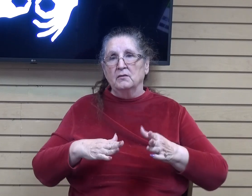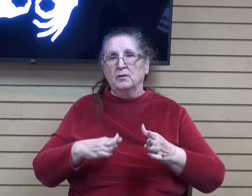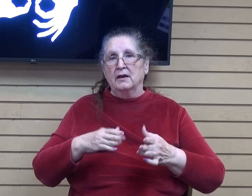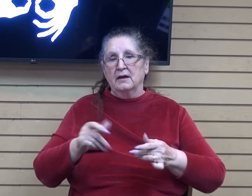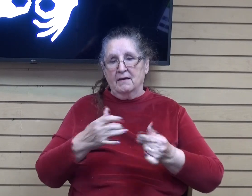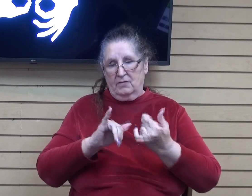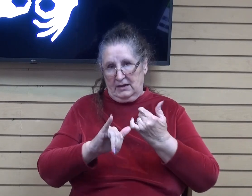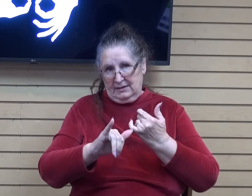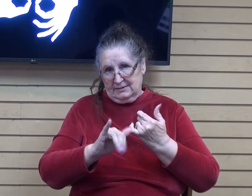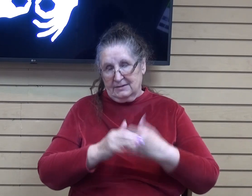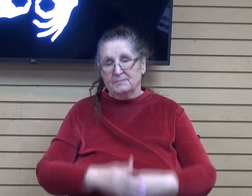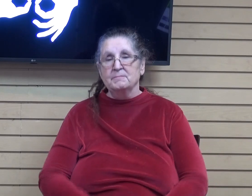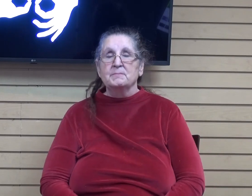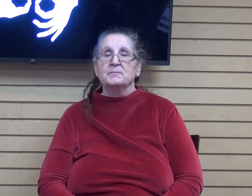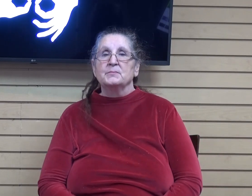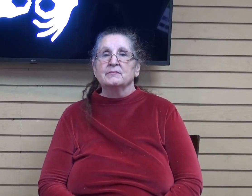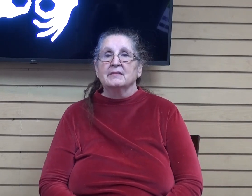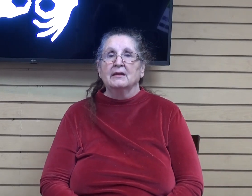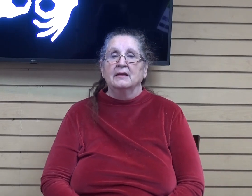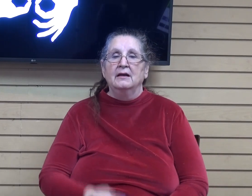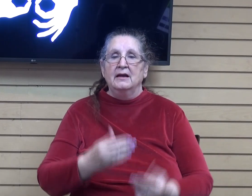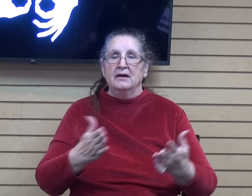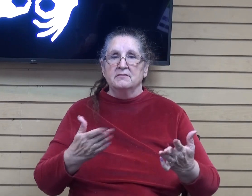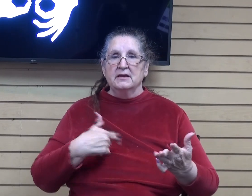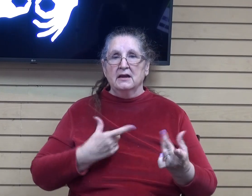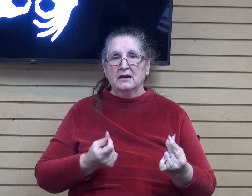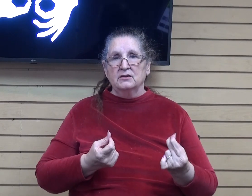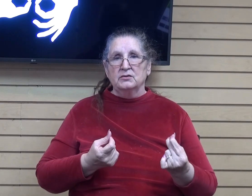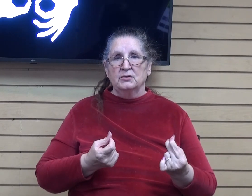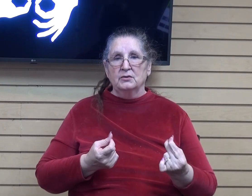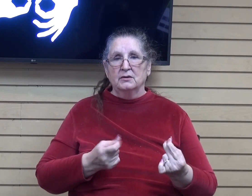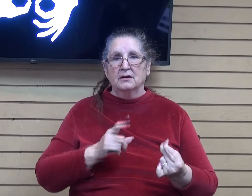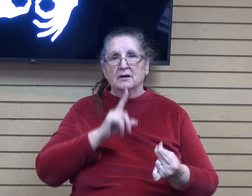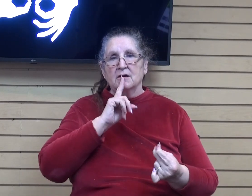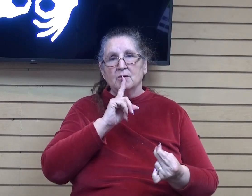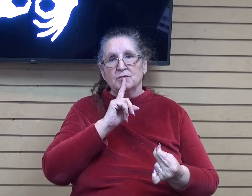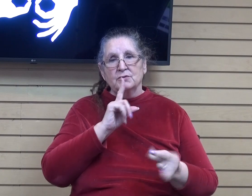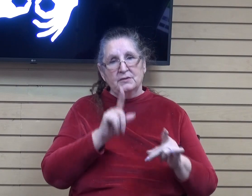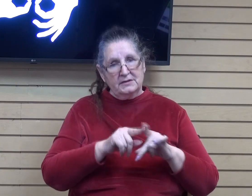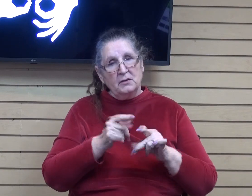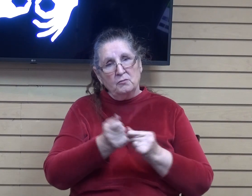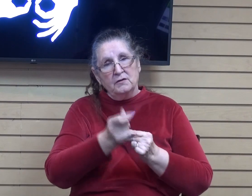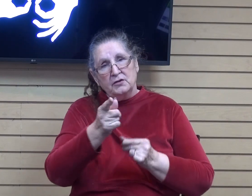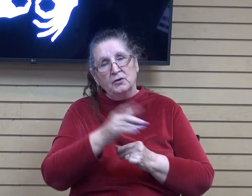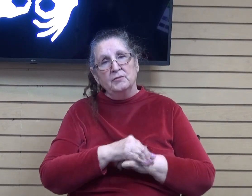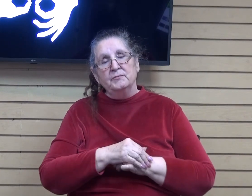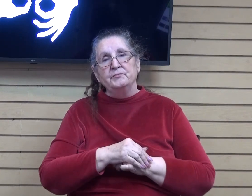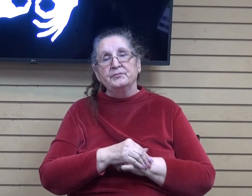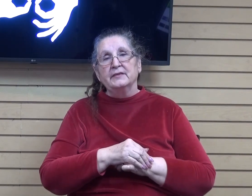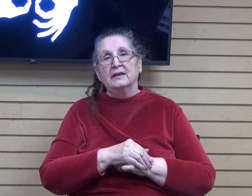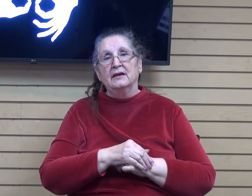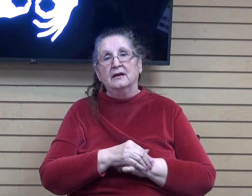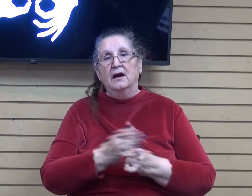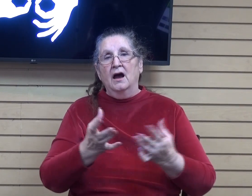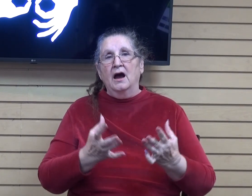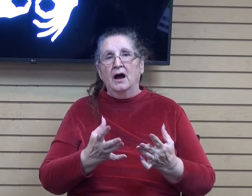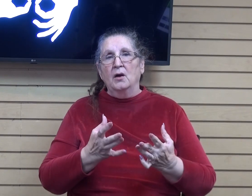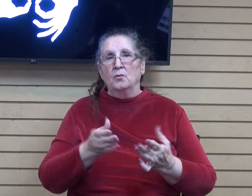and everything that i do and i'm sure the same is with you i want to bring honor and